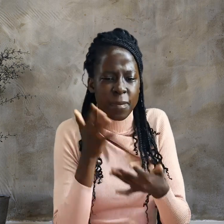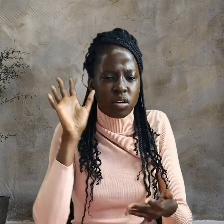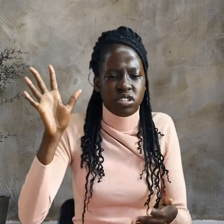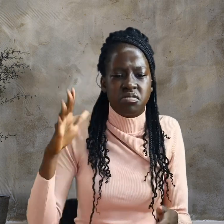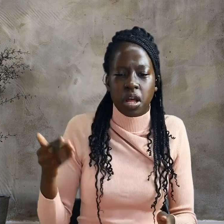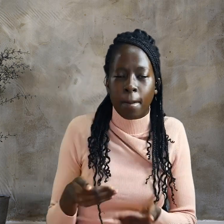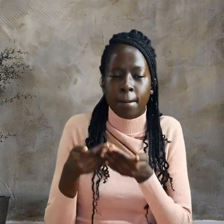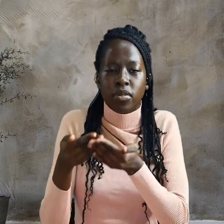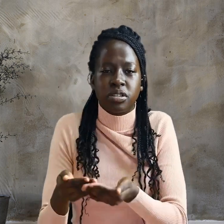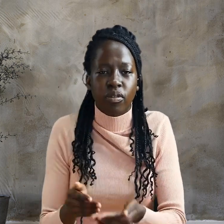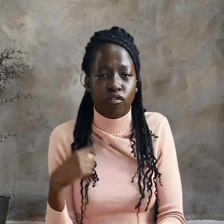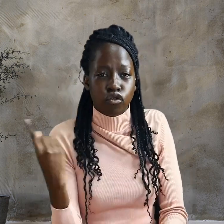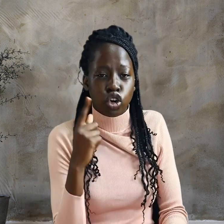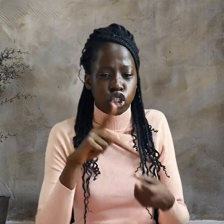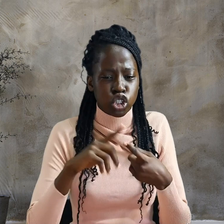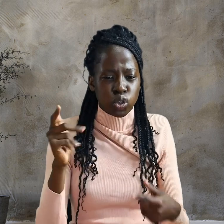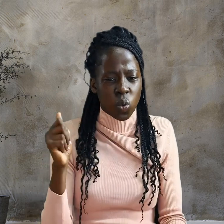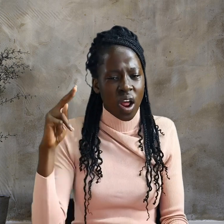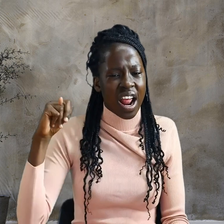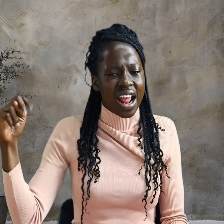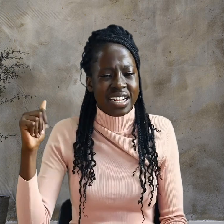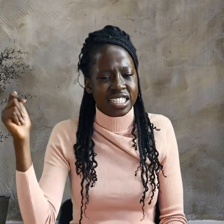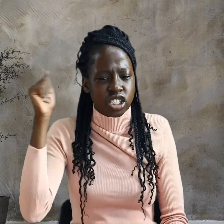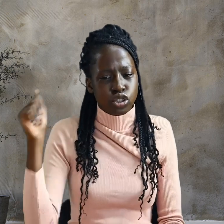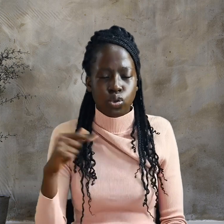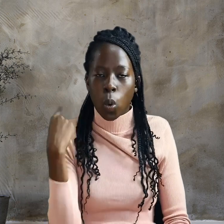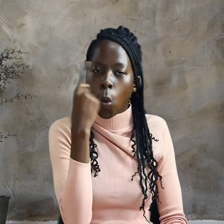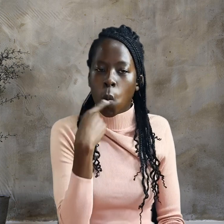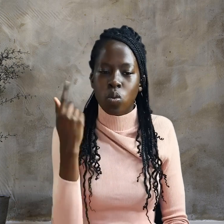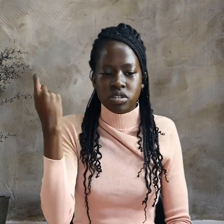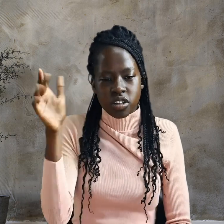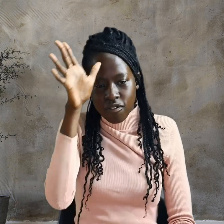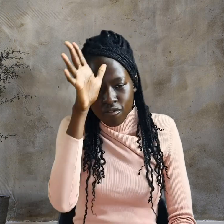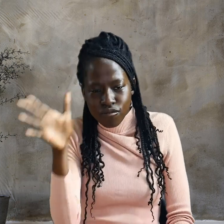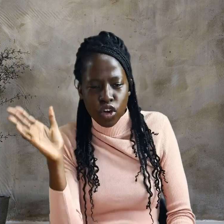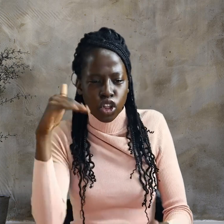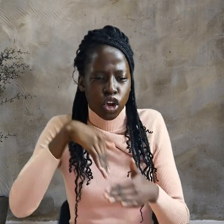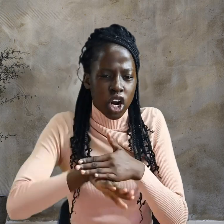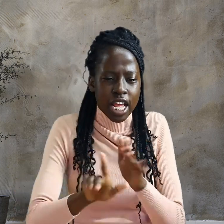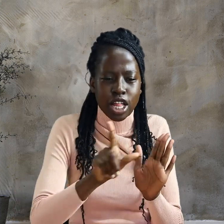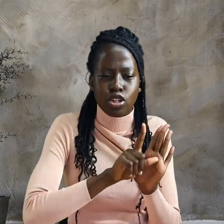who was the father-in-law of Caiaphas, the high priest that year.